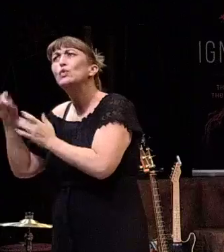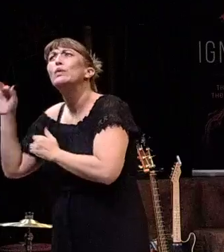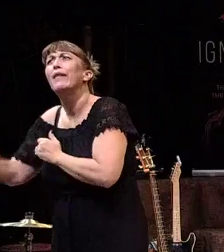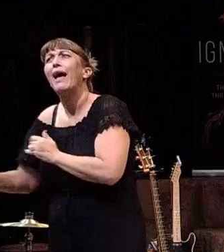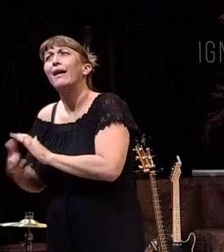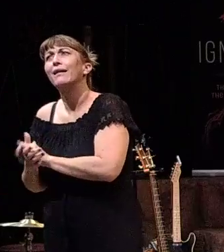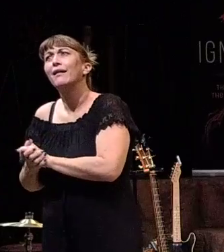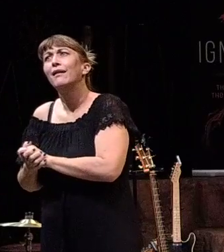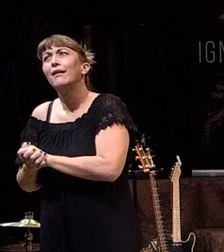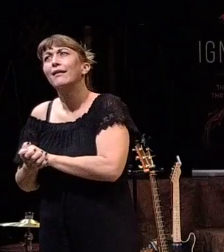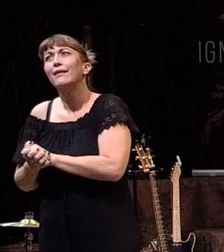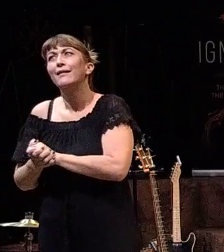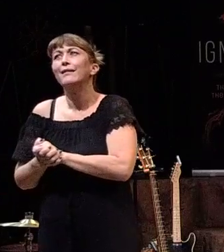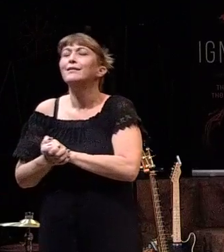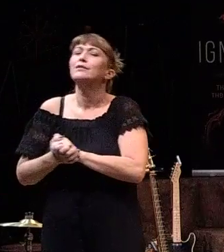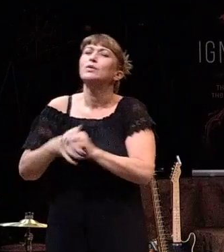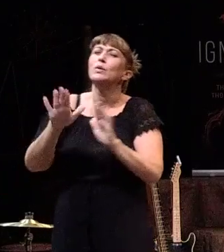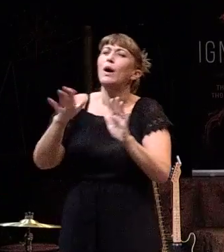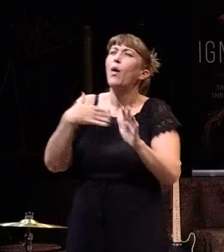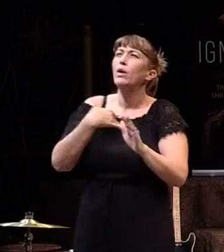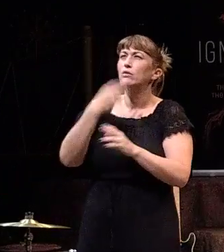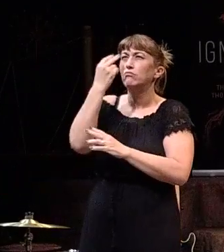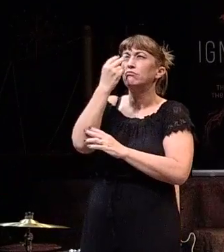This morning, I want to ask us to reflect.